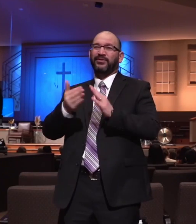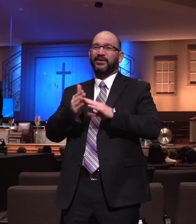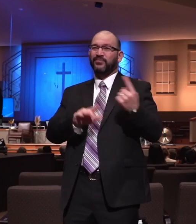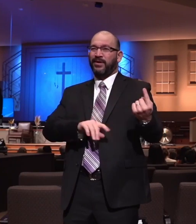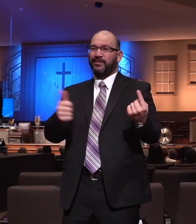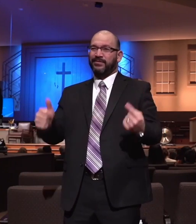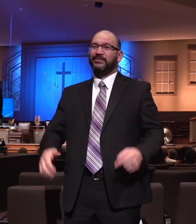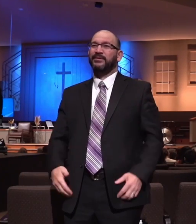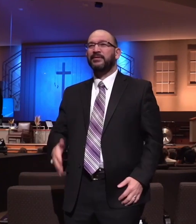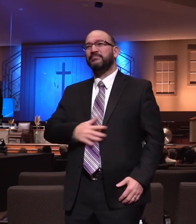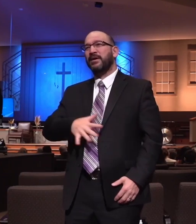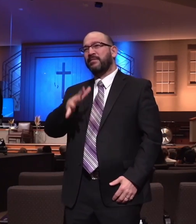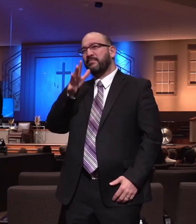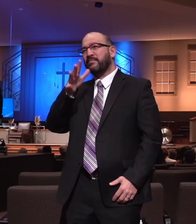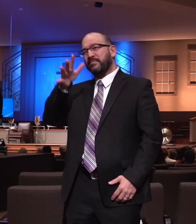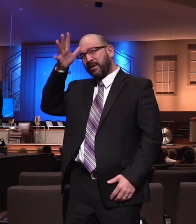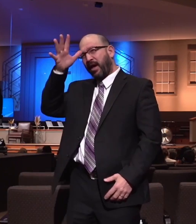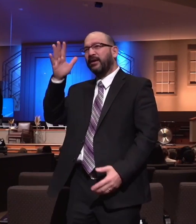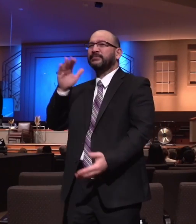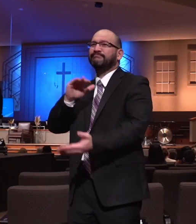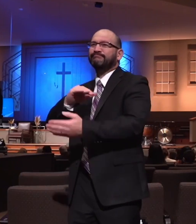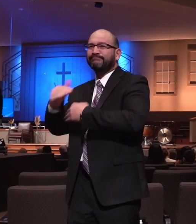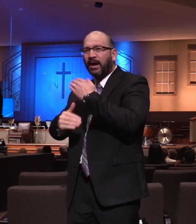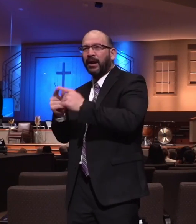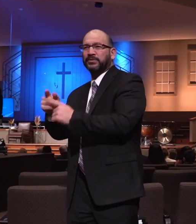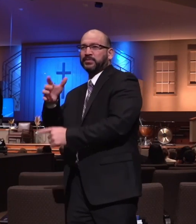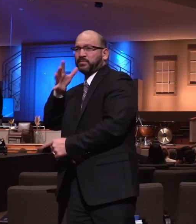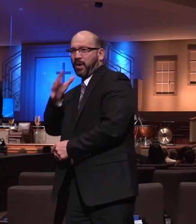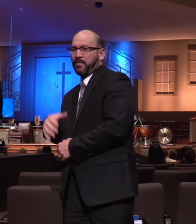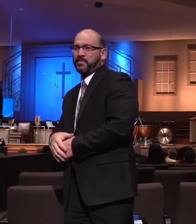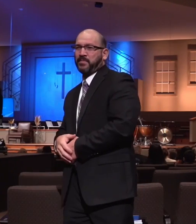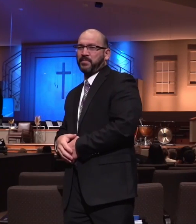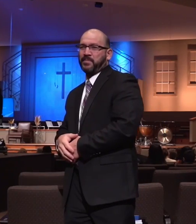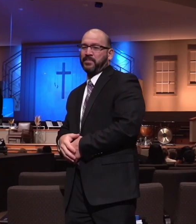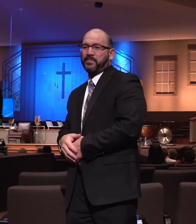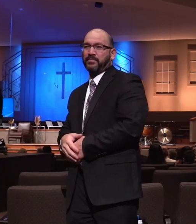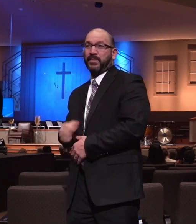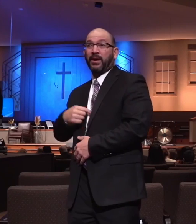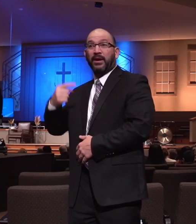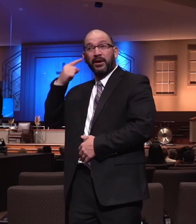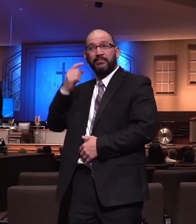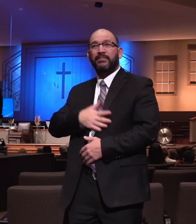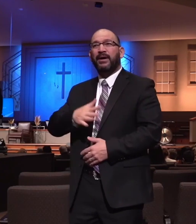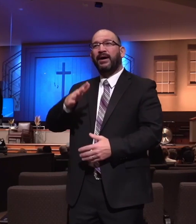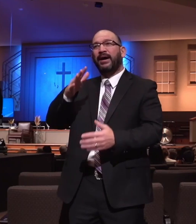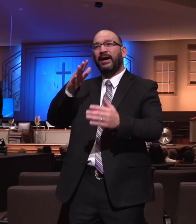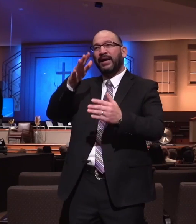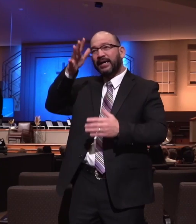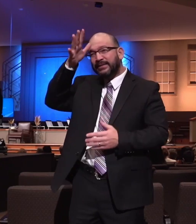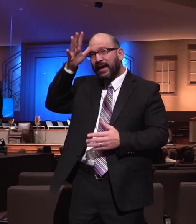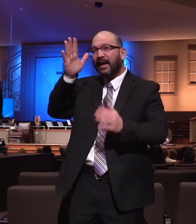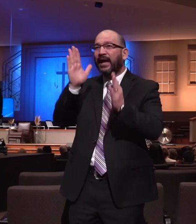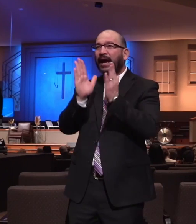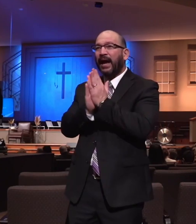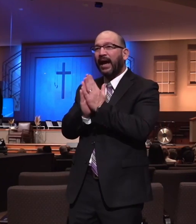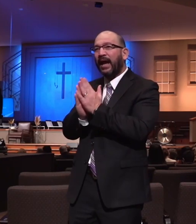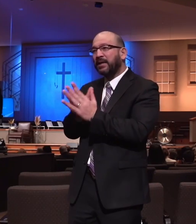speaks kindly to my mother. They ought to be able to say, I've heard my dad ask mom for forgiveness sometimes.